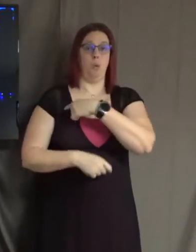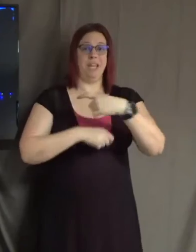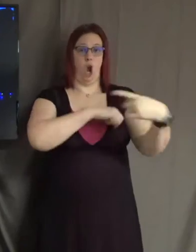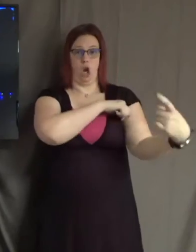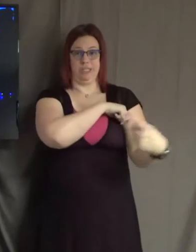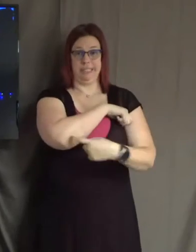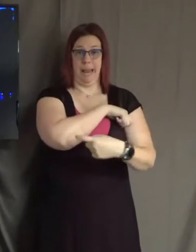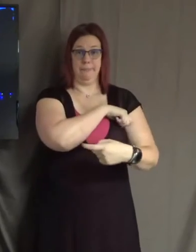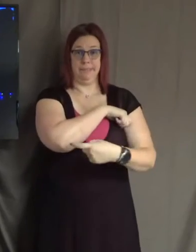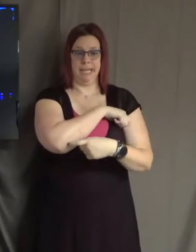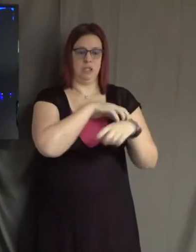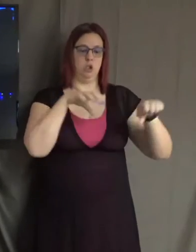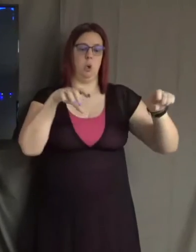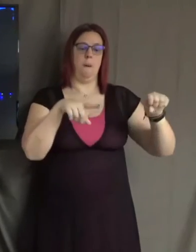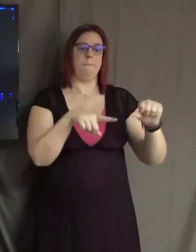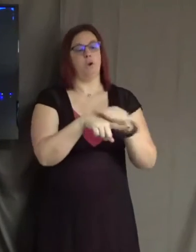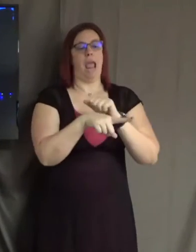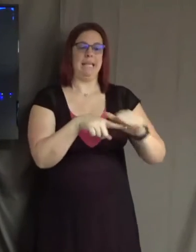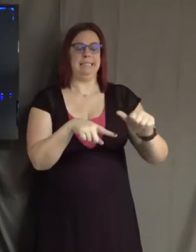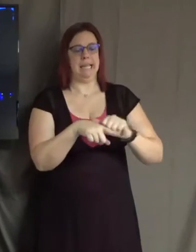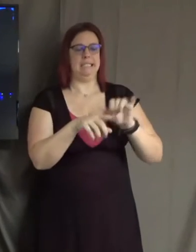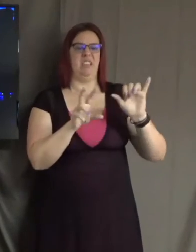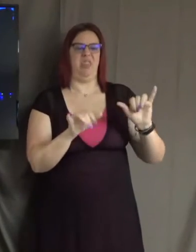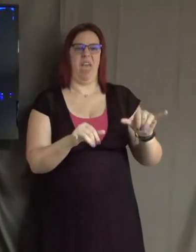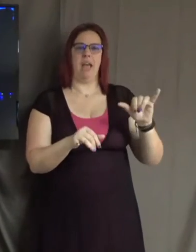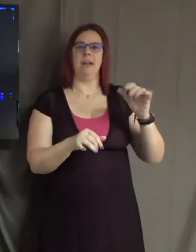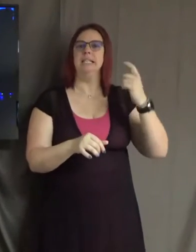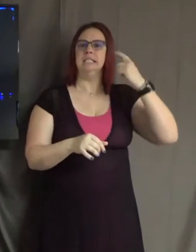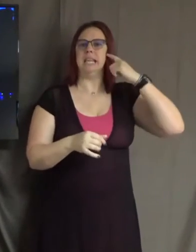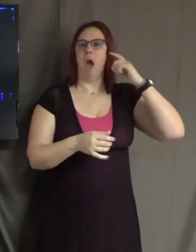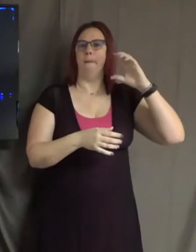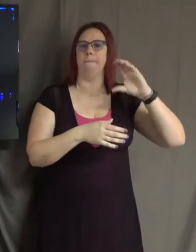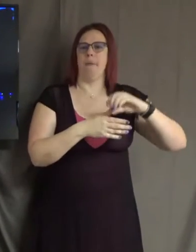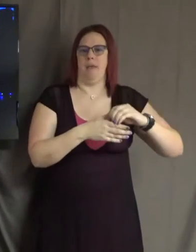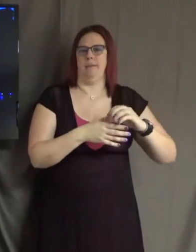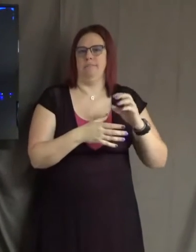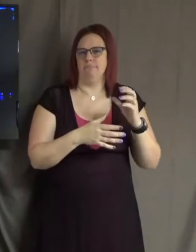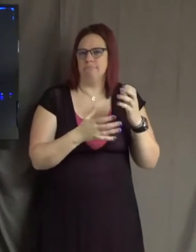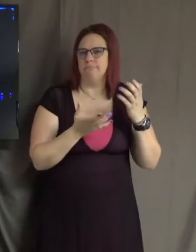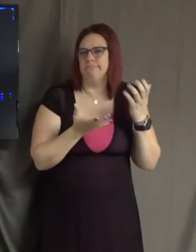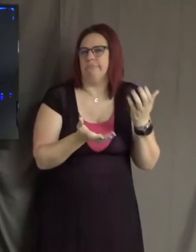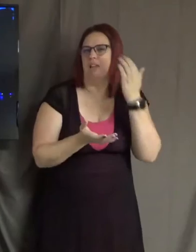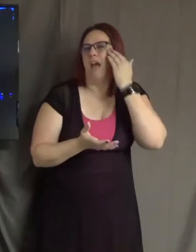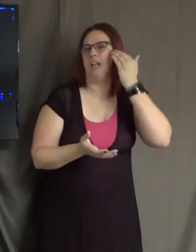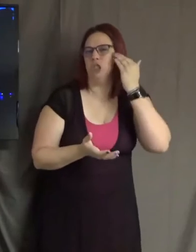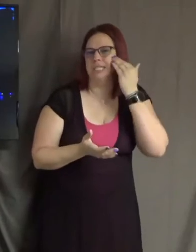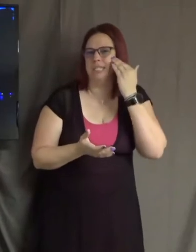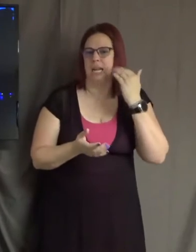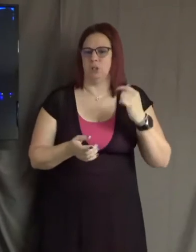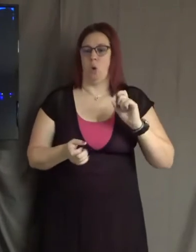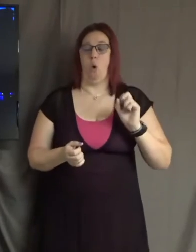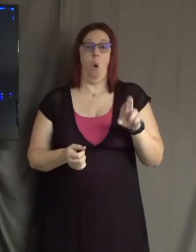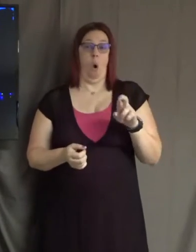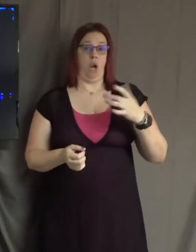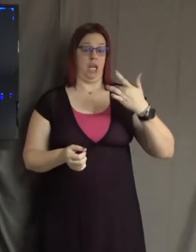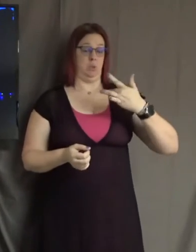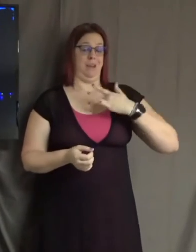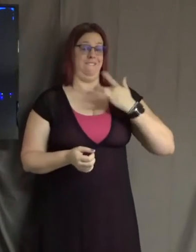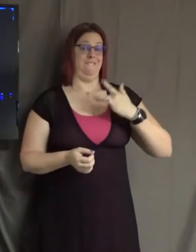soundbite consciousness towards other people, or as we feel that kind of soundbite consciousness towards us. It's